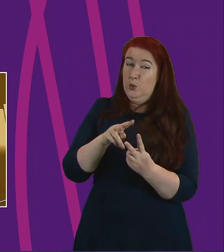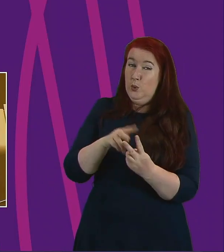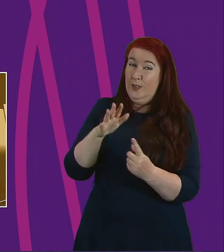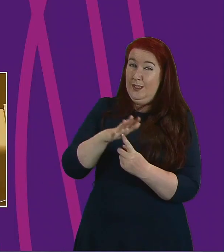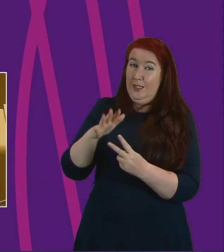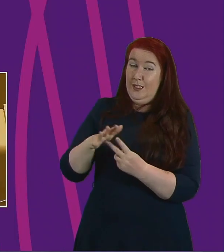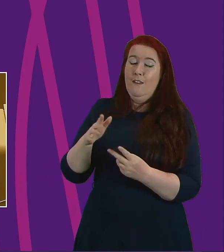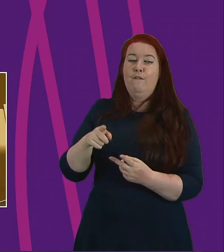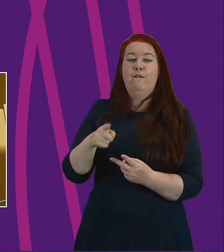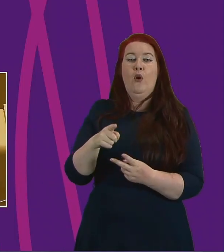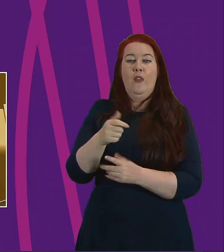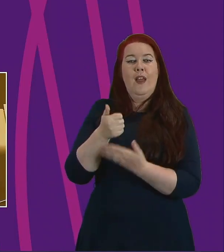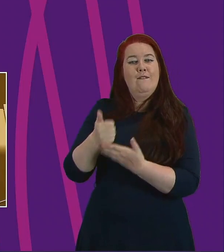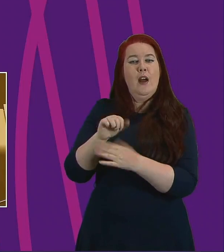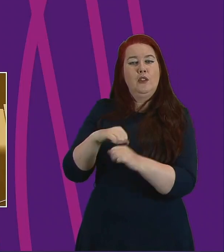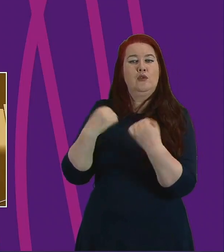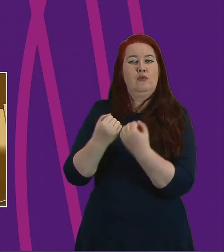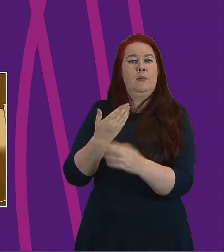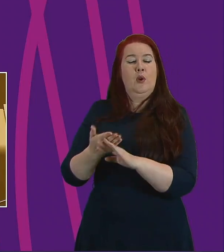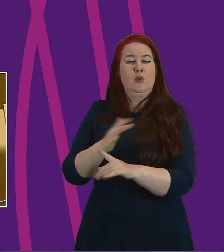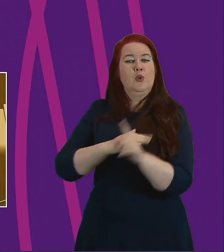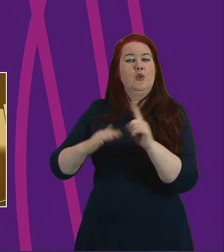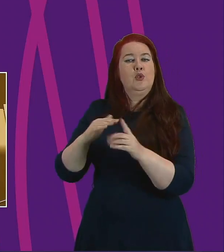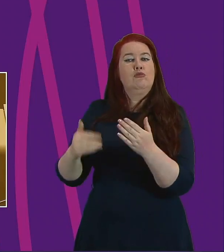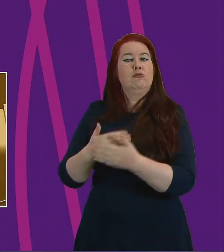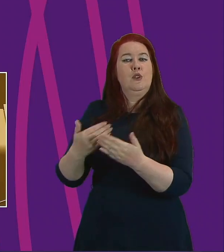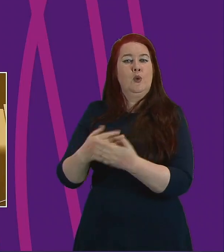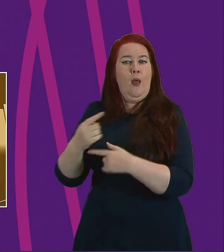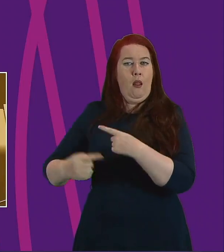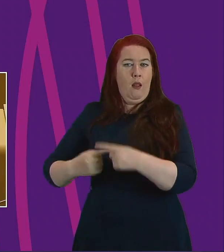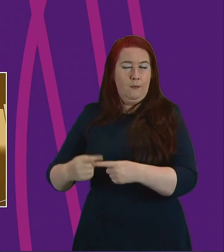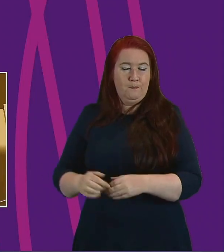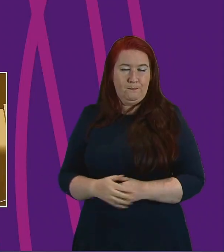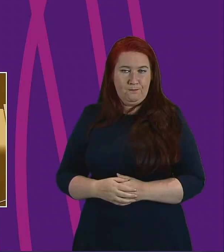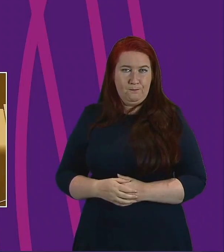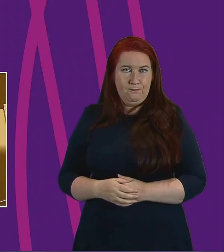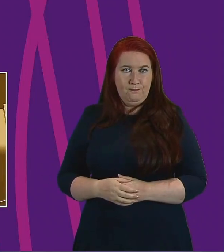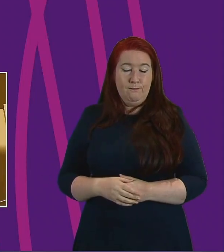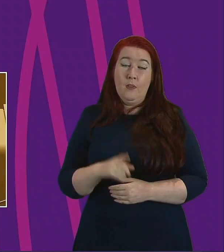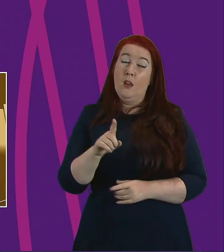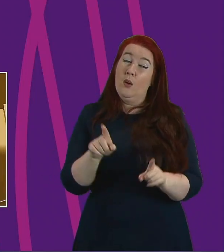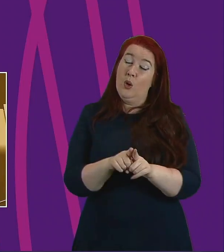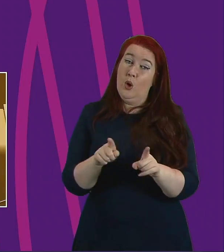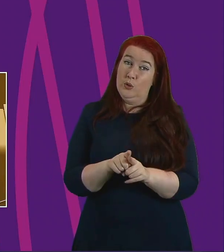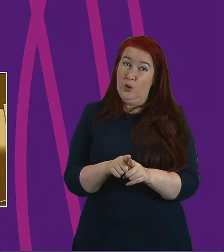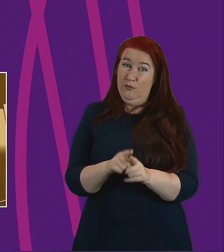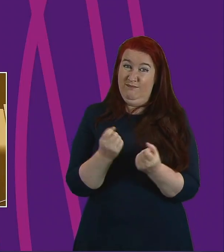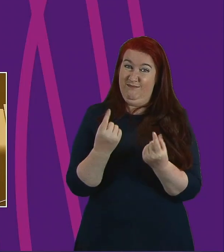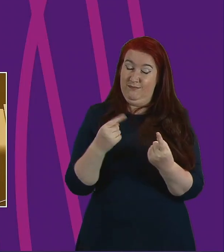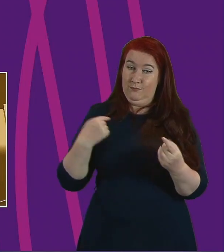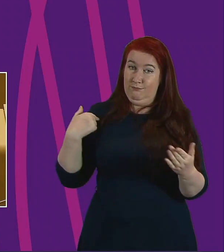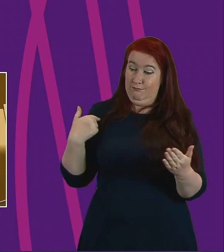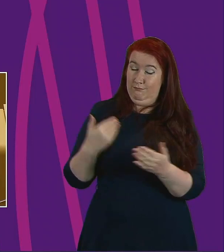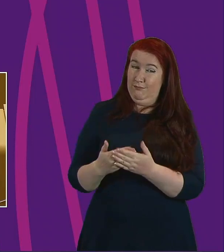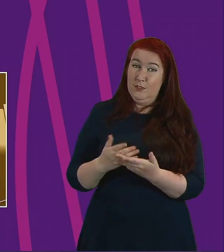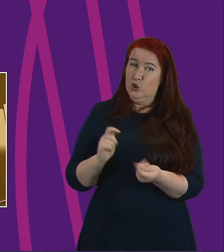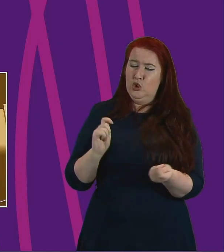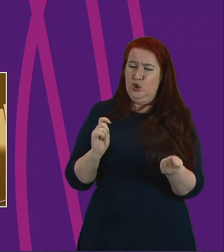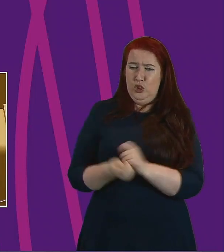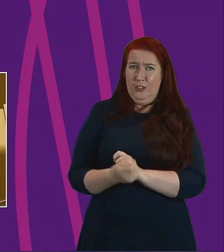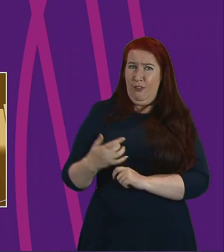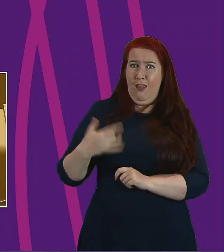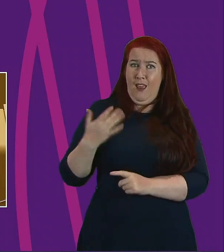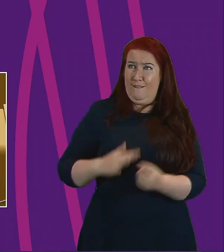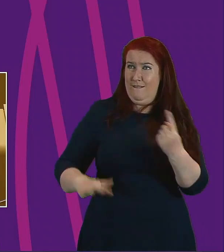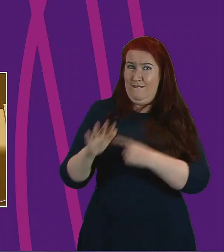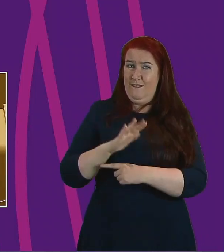group on social renewal described by the cabinet secretary today. We also need to recognise that while the pandemic has changed lives everywhere the